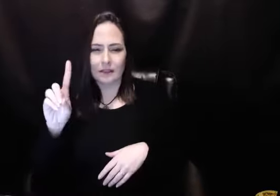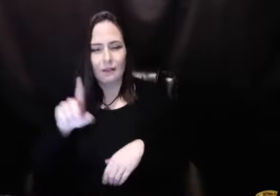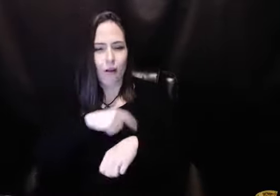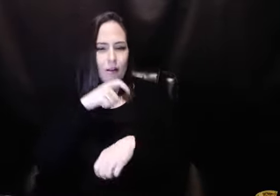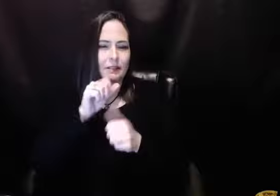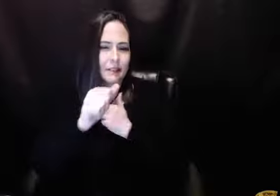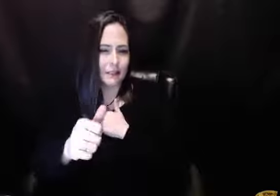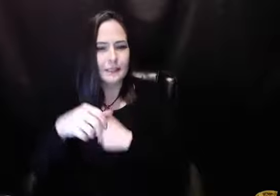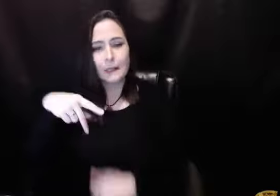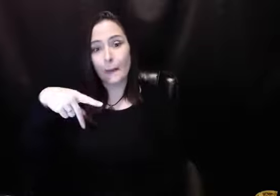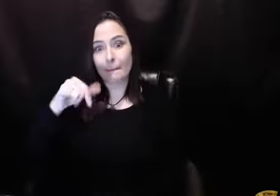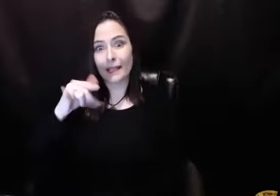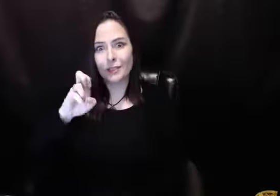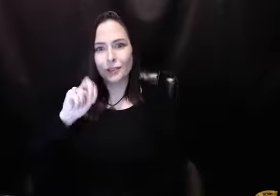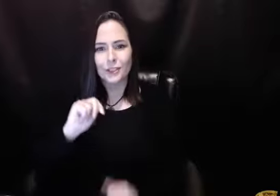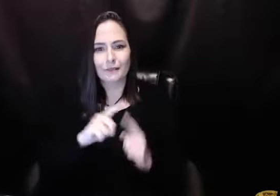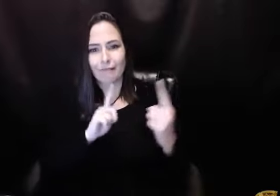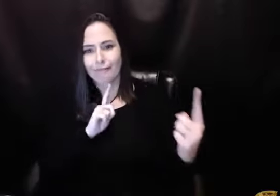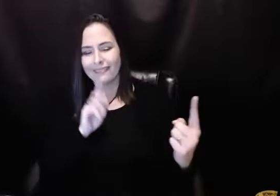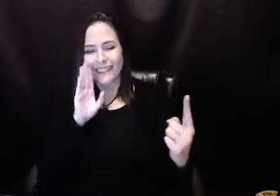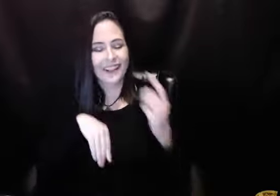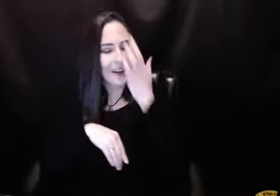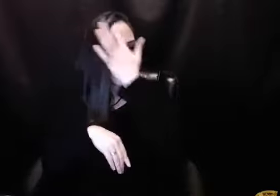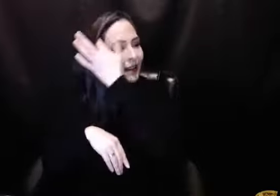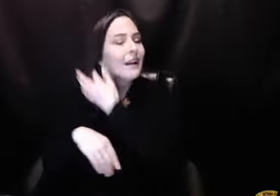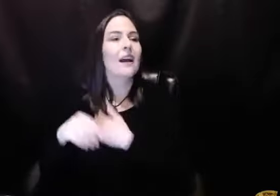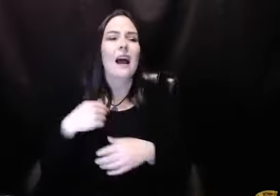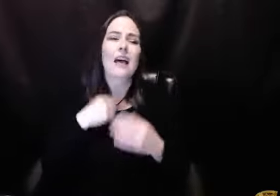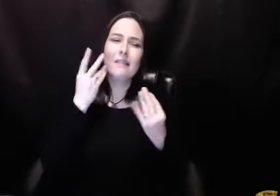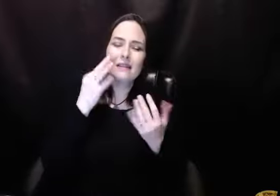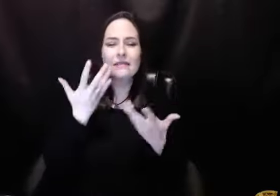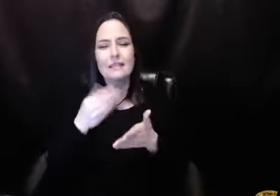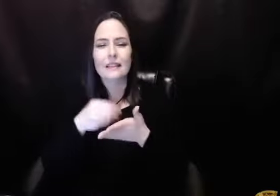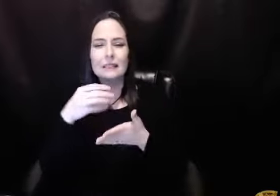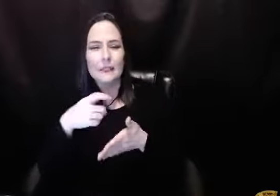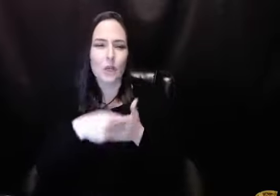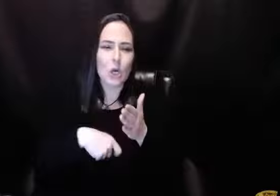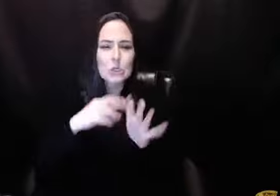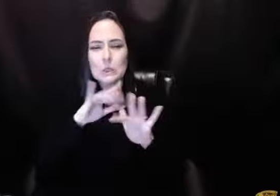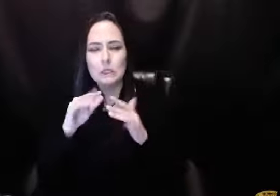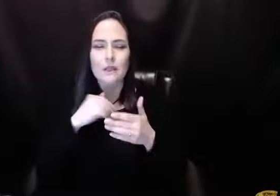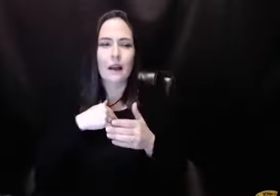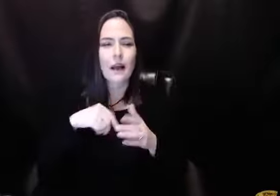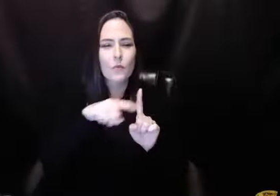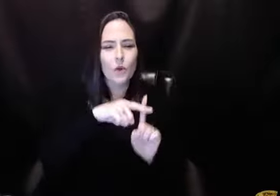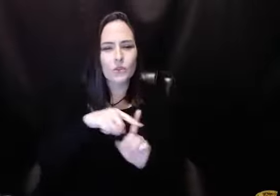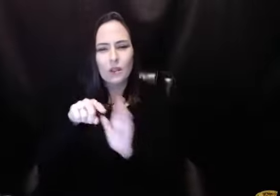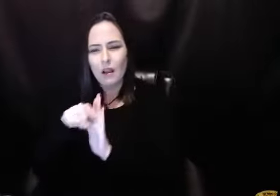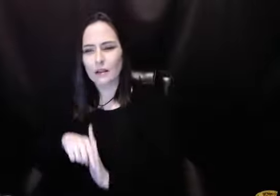-distance pigeon. There's a word we haven't heard for a long time. I told myself I wouldn't take on any more due to the time and the amount of correspondent